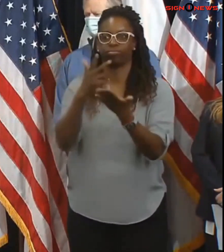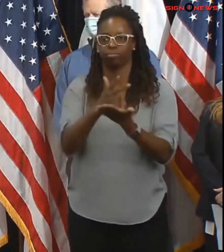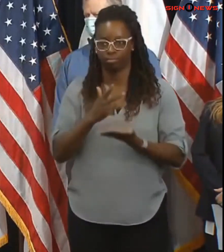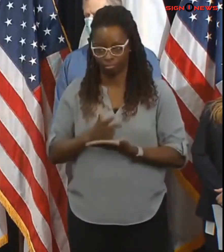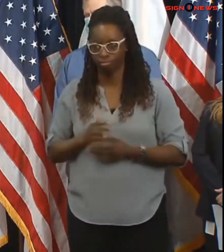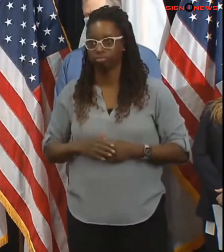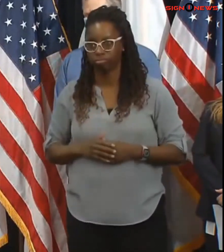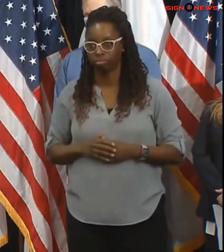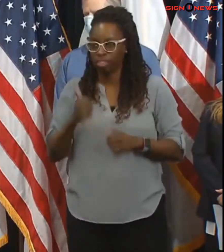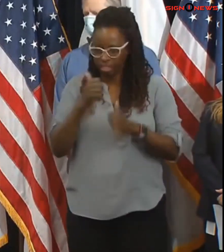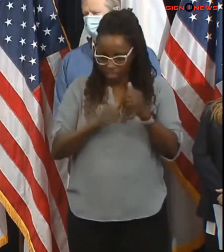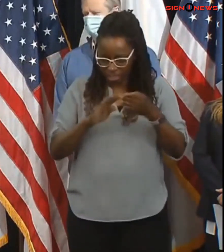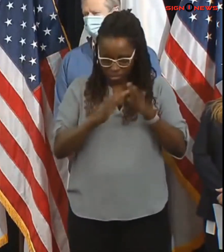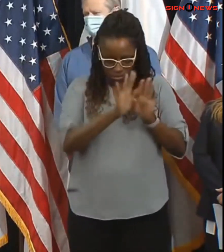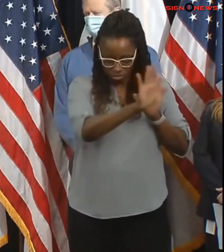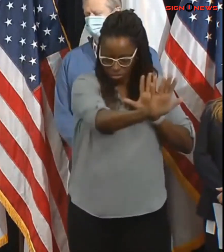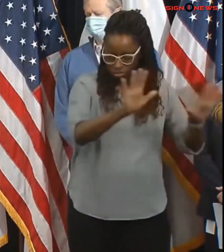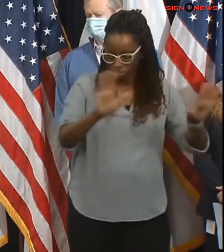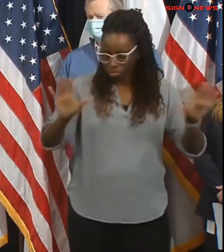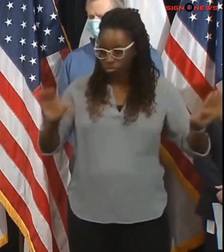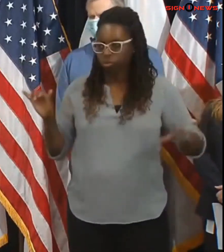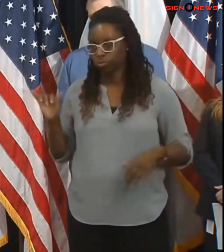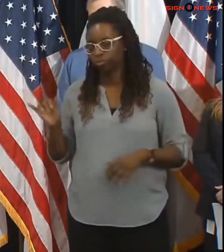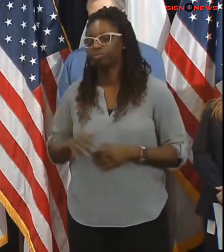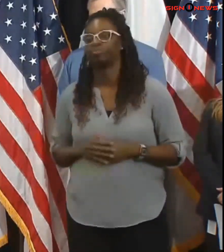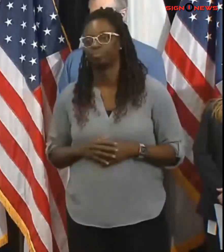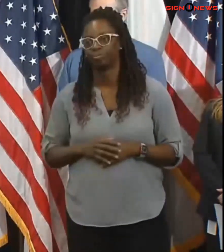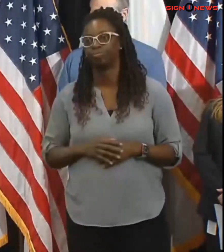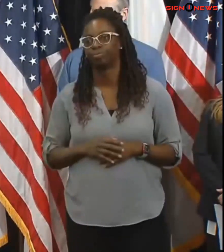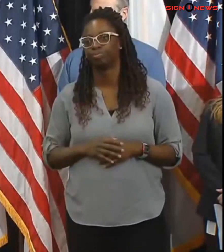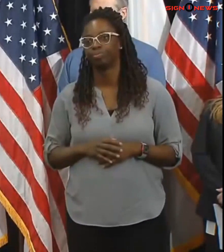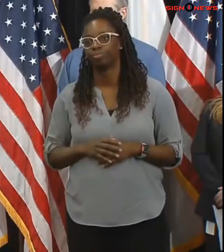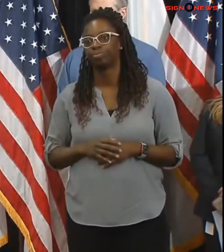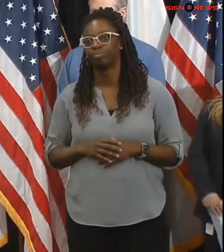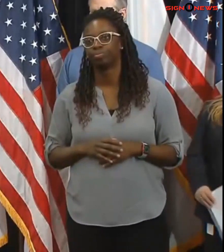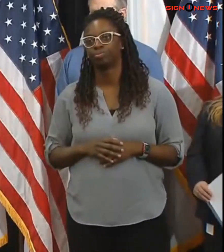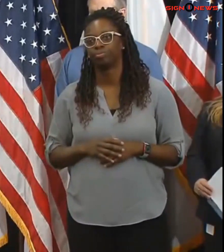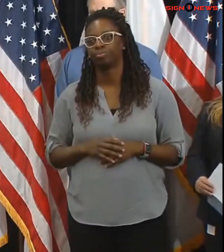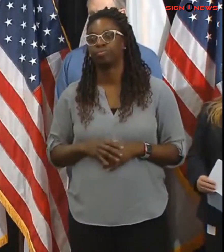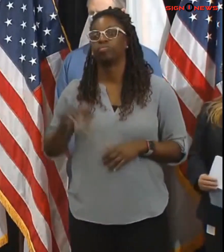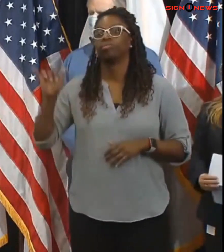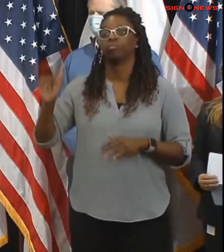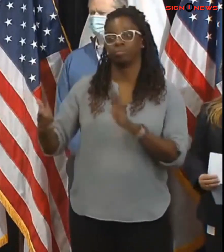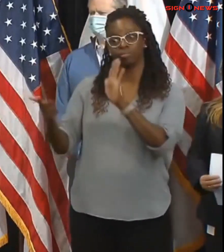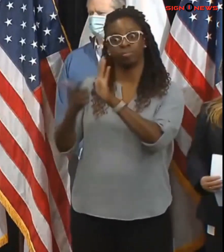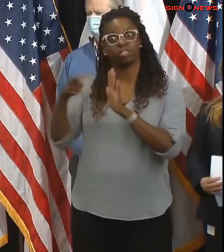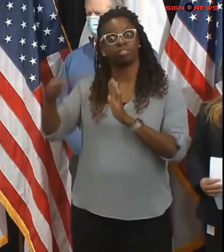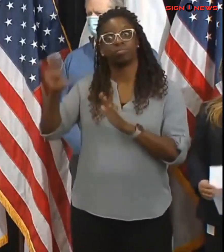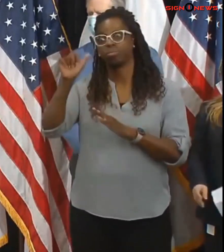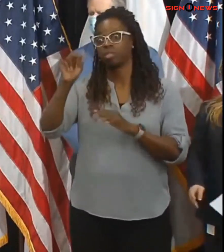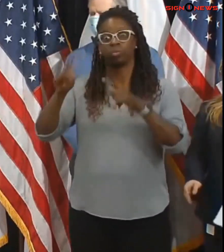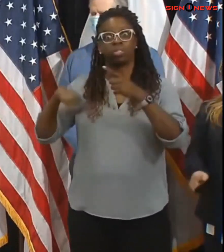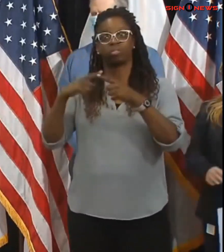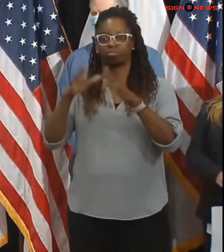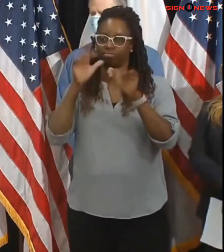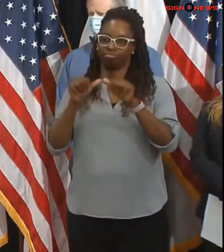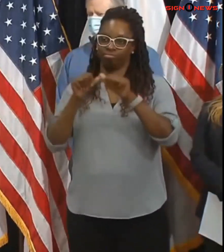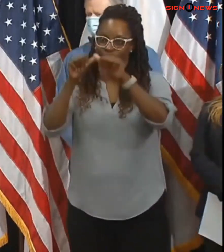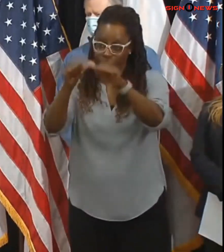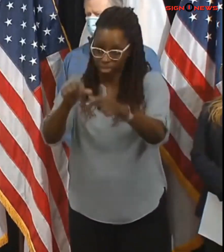in and they will be in effect until shortly after snow operations and removal is complete in addition as i mentioned